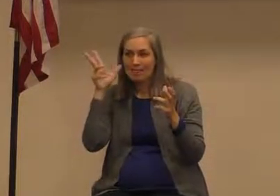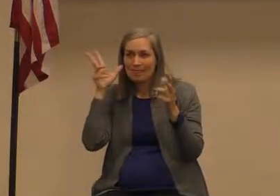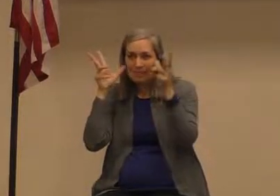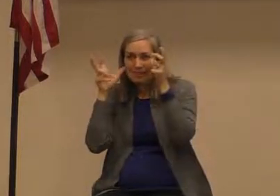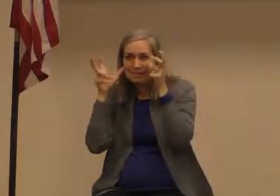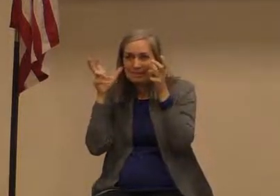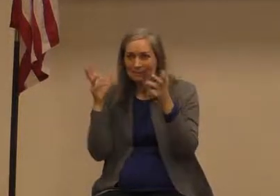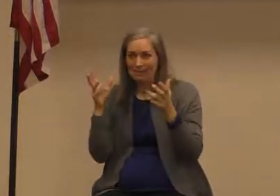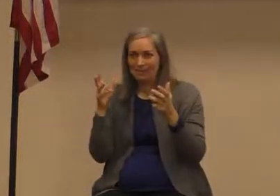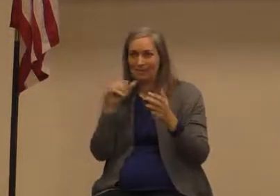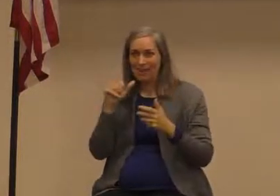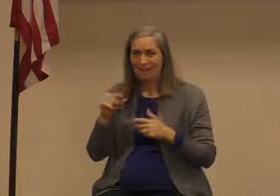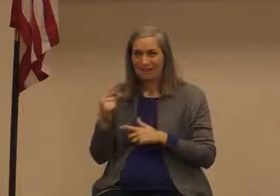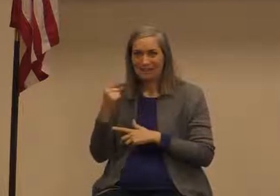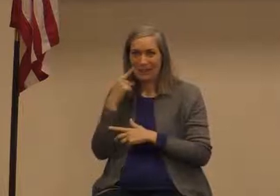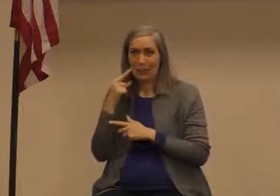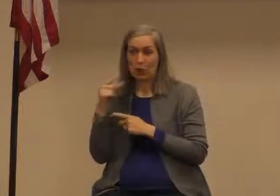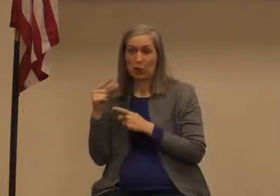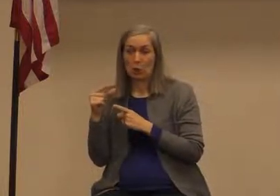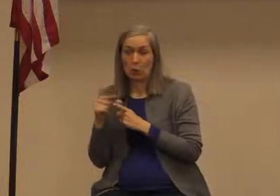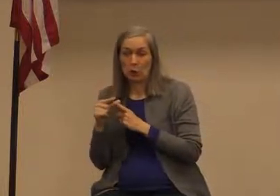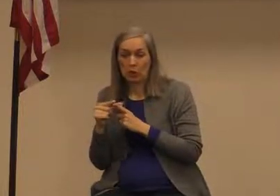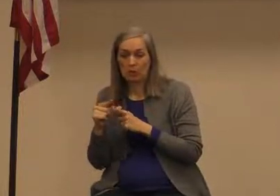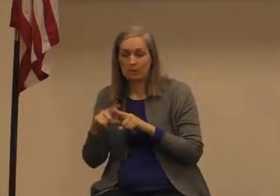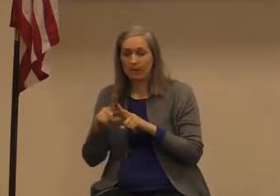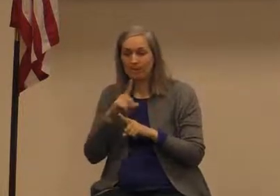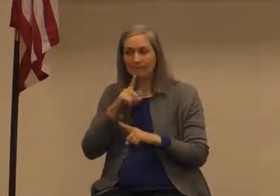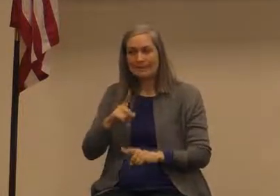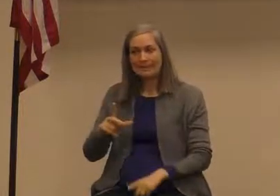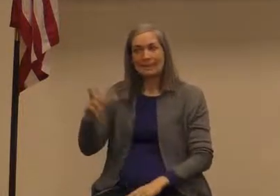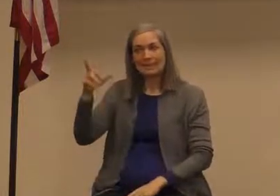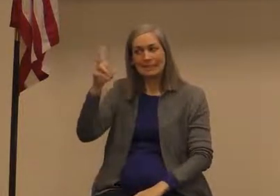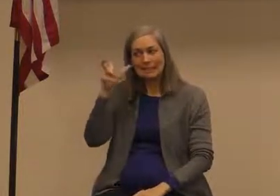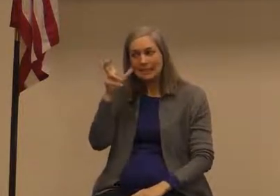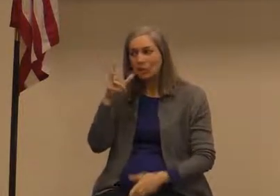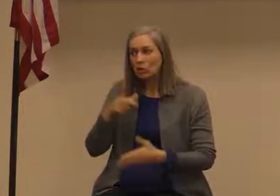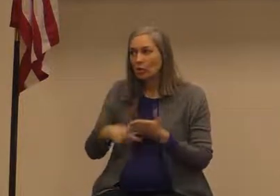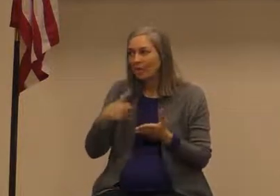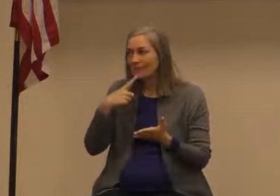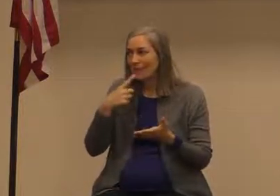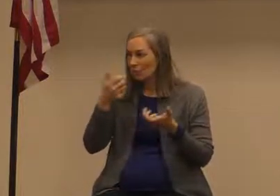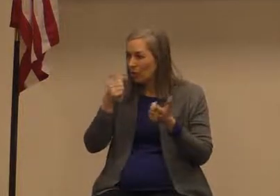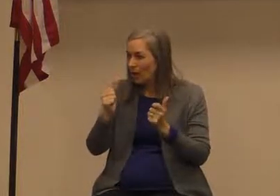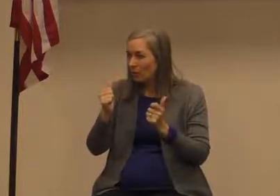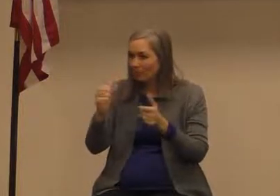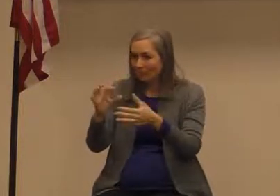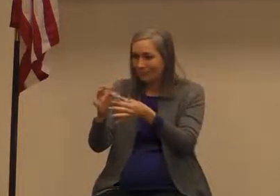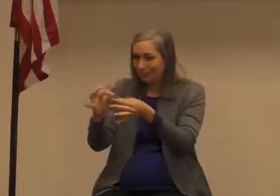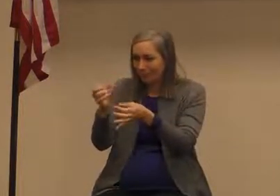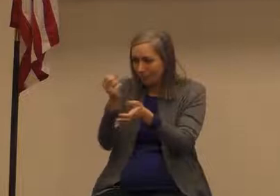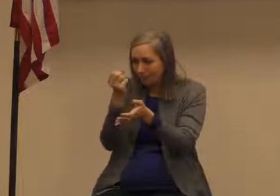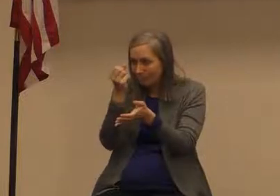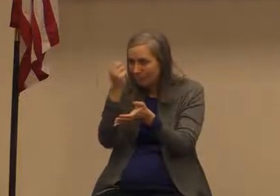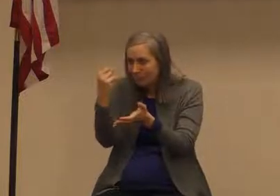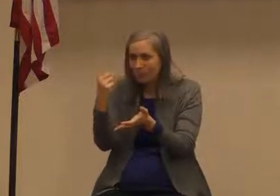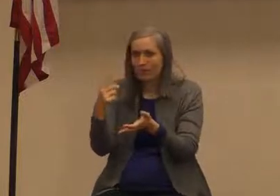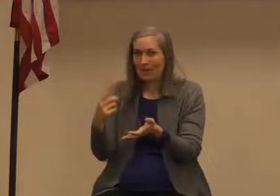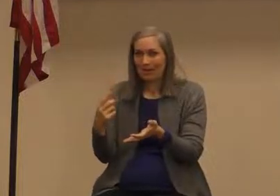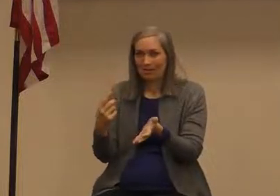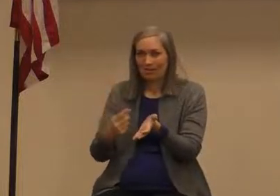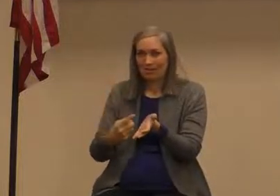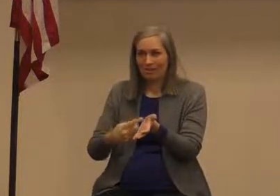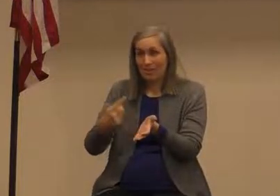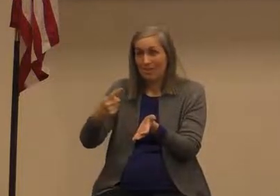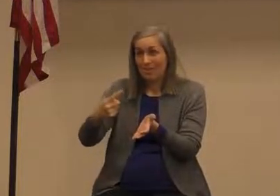coming out of the other person but listen to what is being said understand the message that is being communicated sometimes